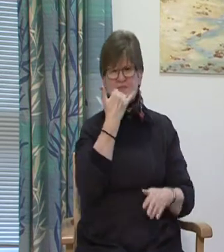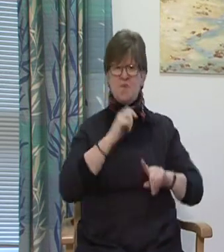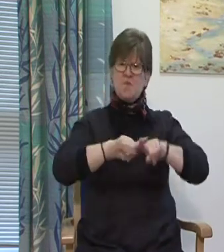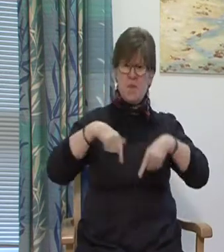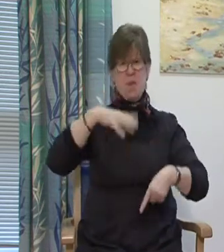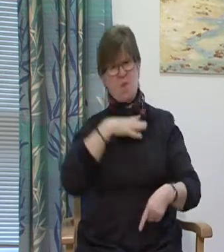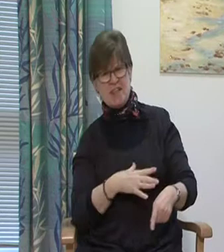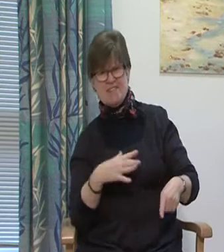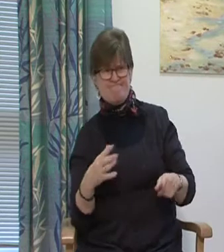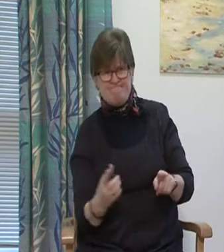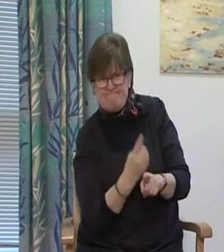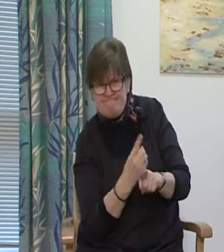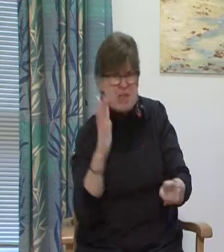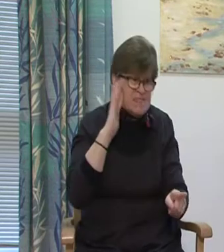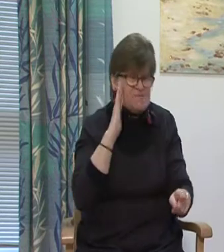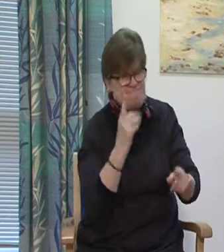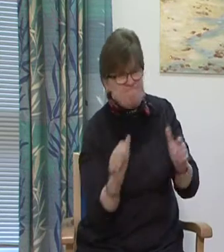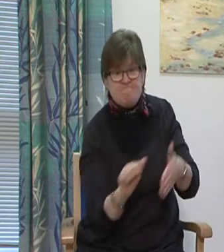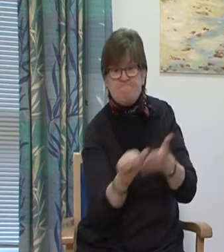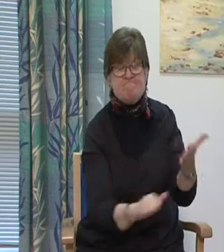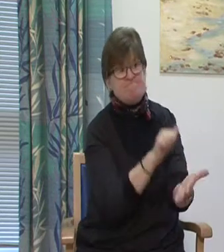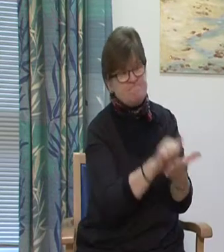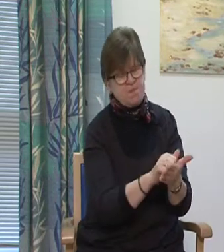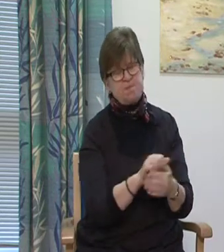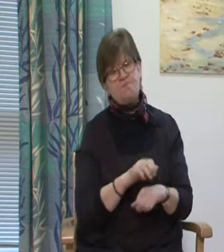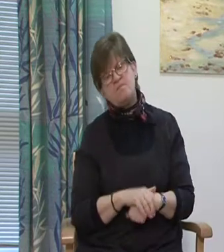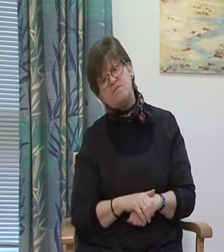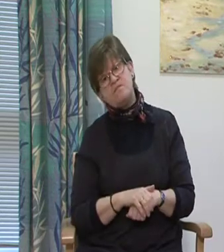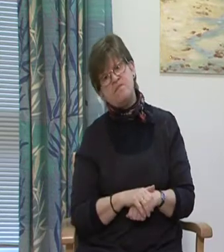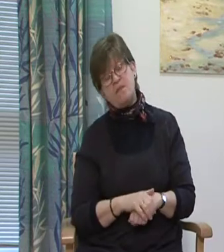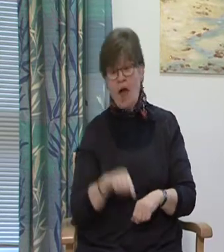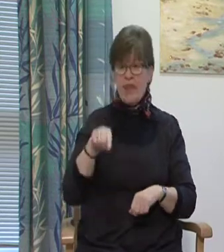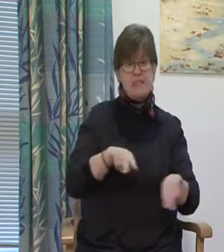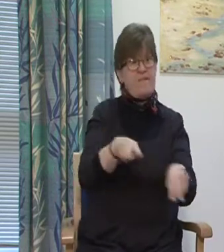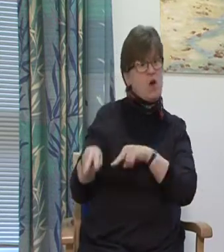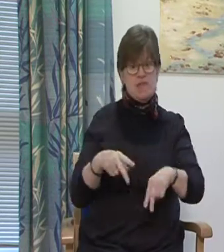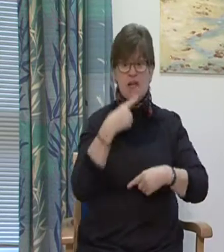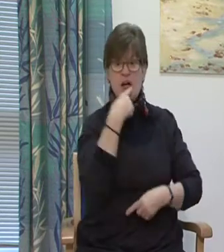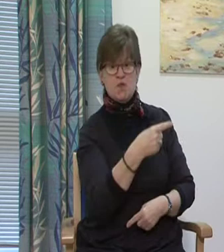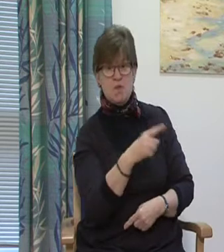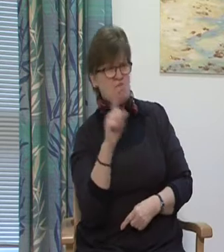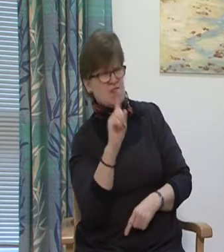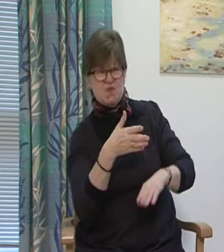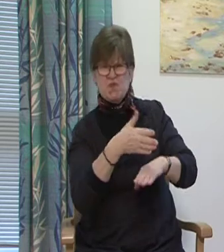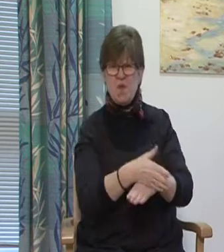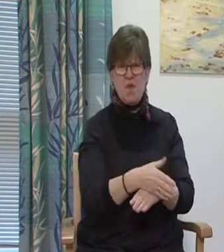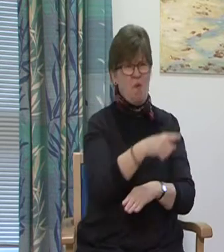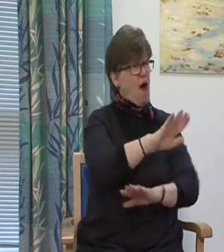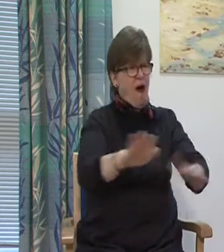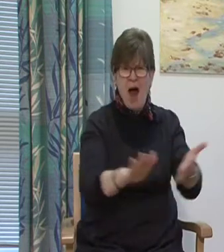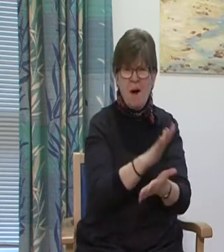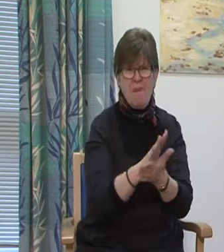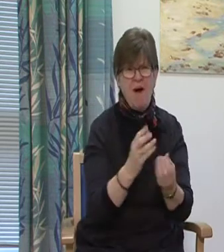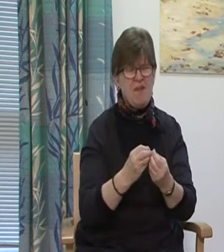This video tells you what to do if you are unhappy with the service we have provided to you, a relative or